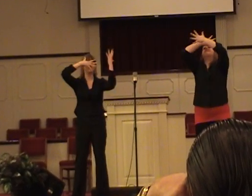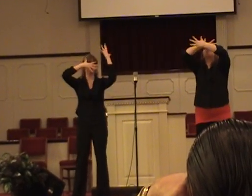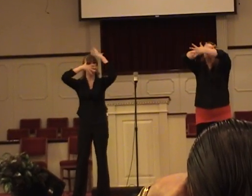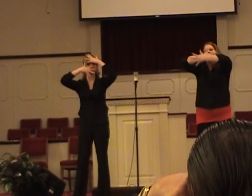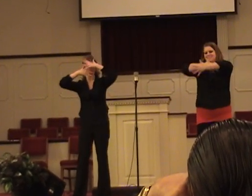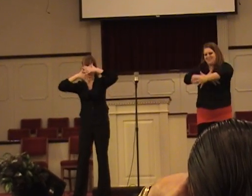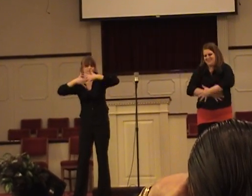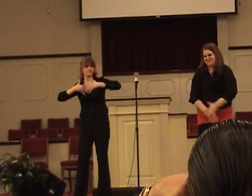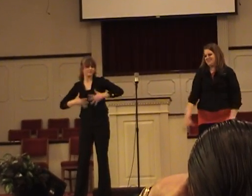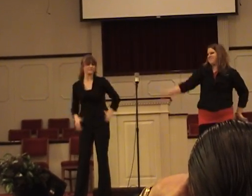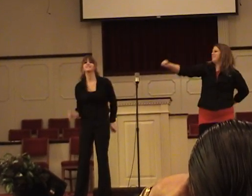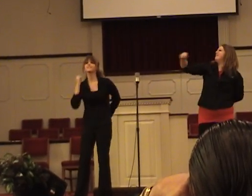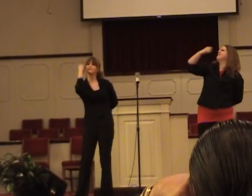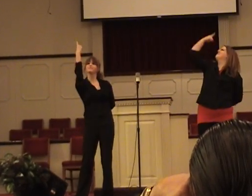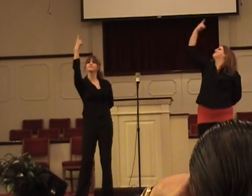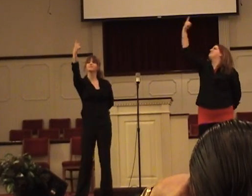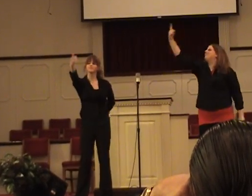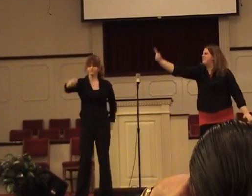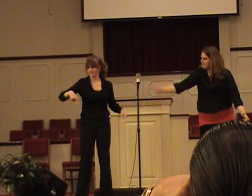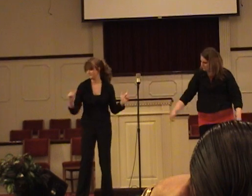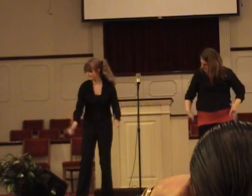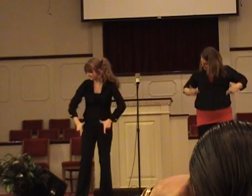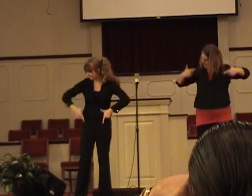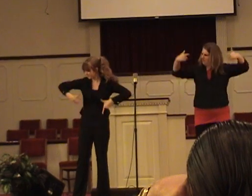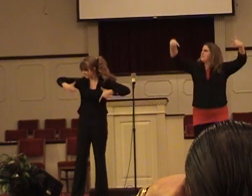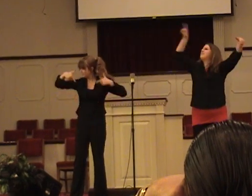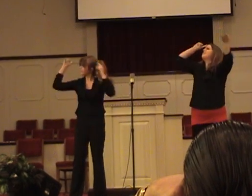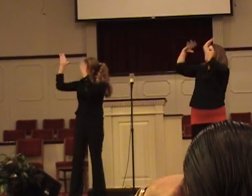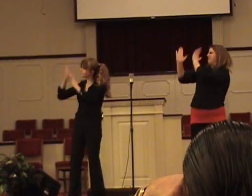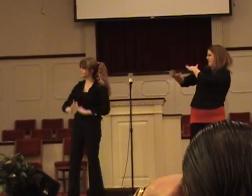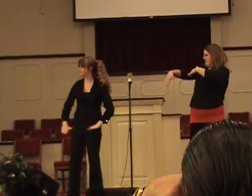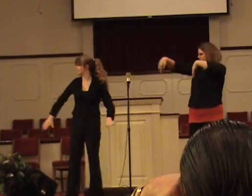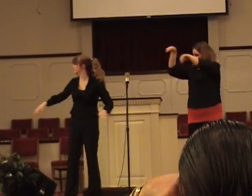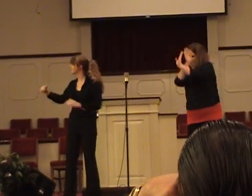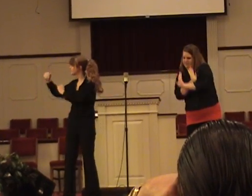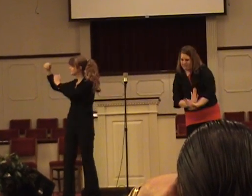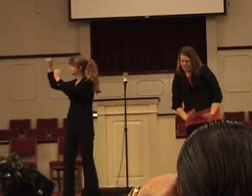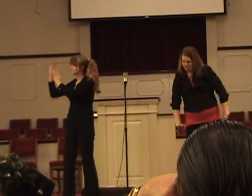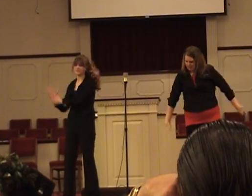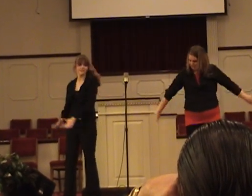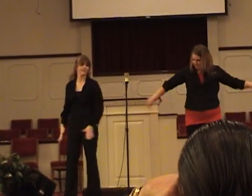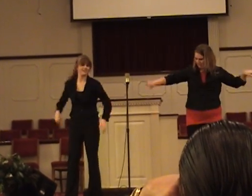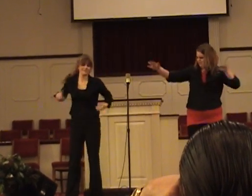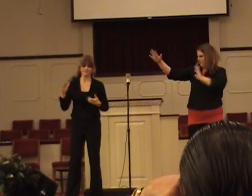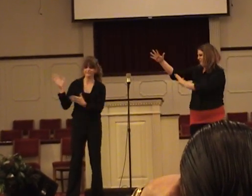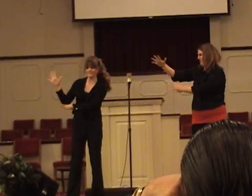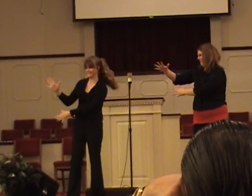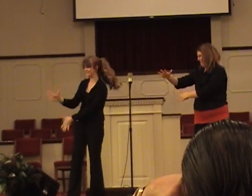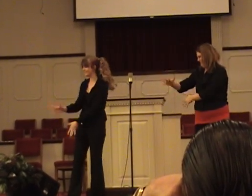The message of life to your heart and the faith